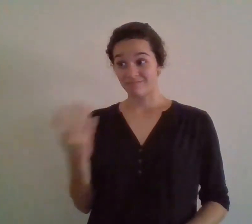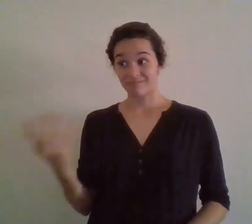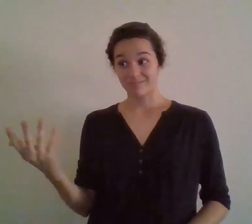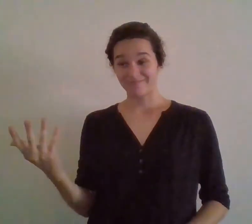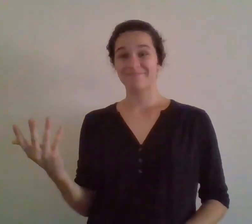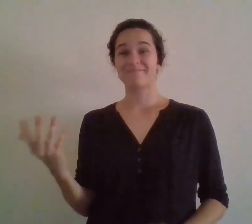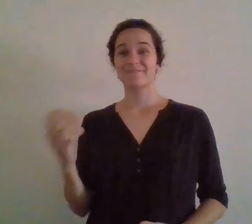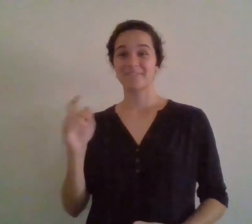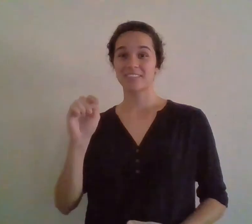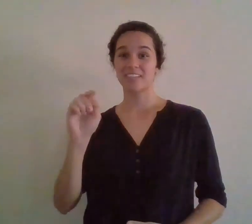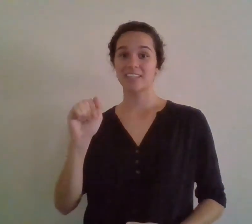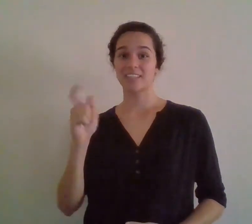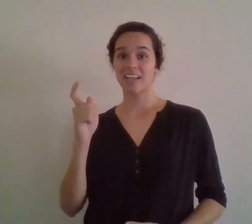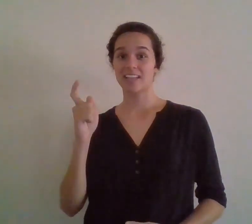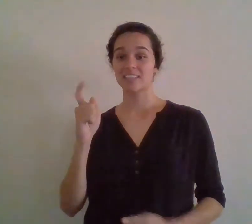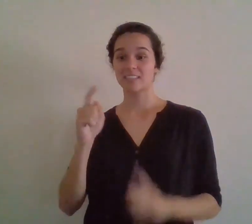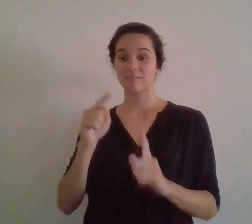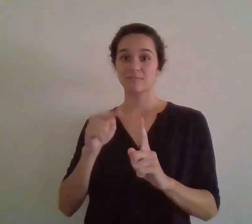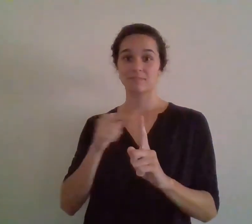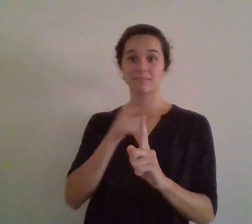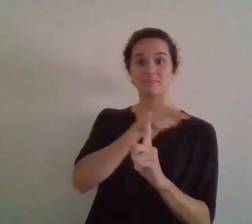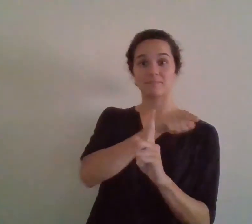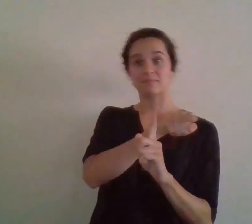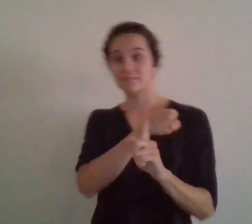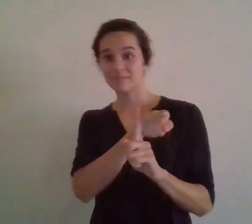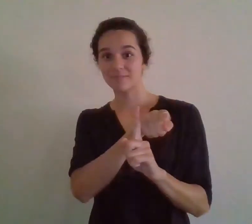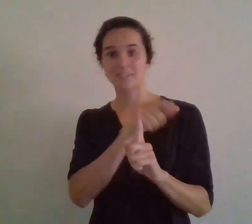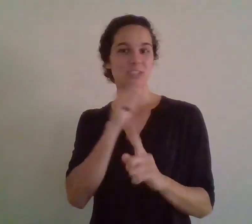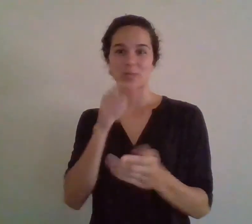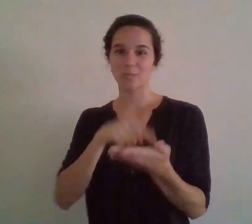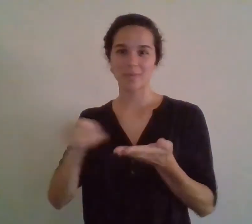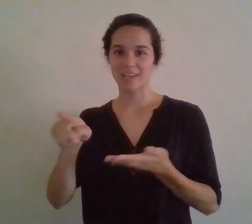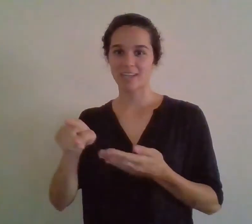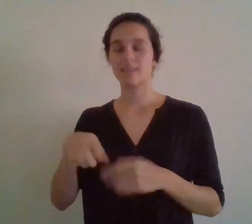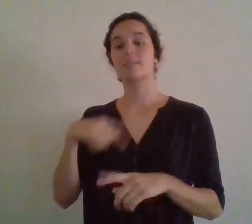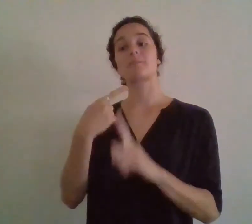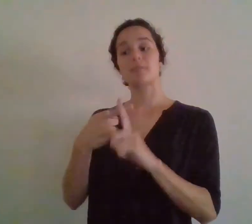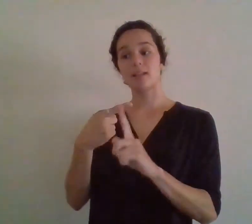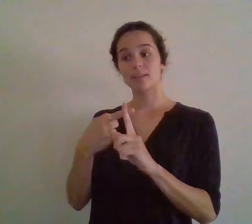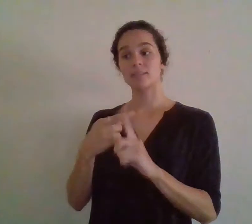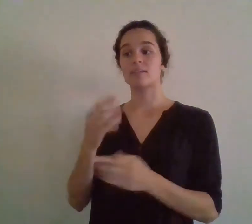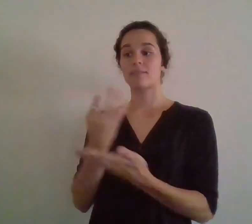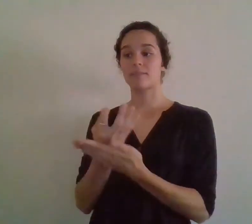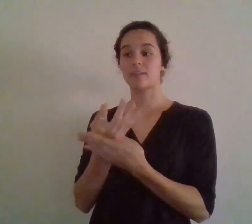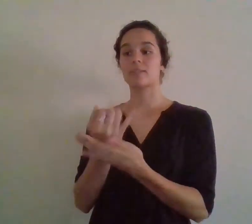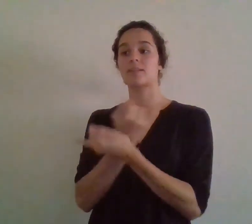plan is it's a way for you to get away from some taxes. Also, it's a way to achieve financial independence